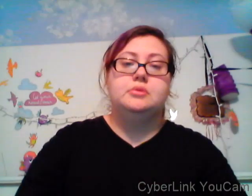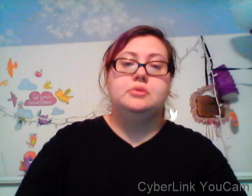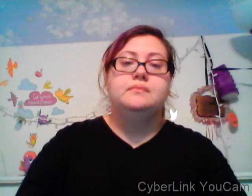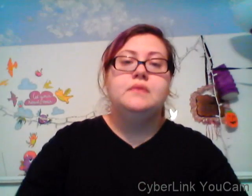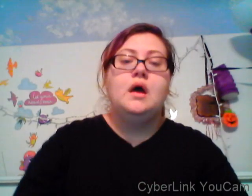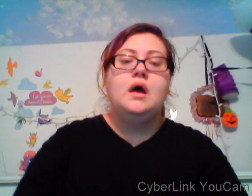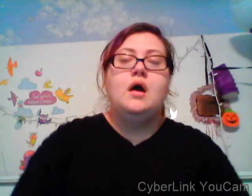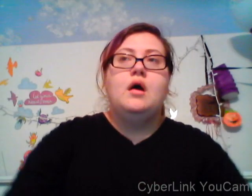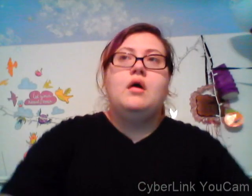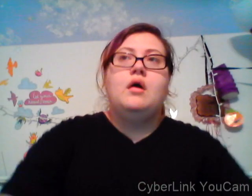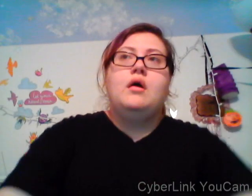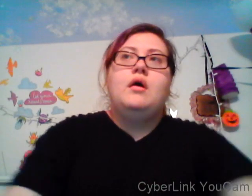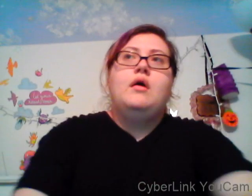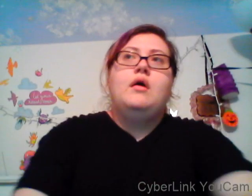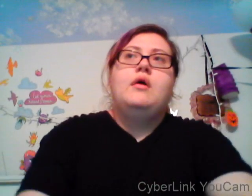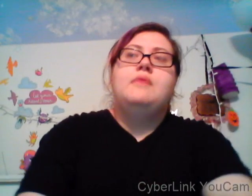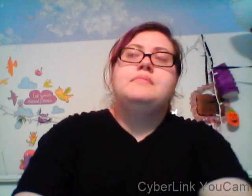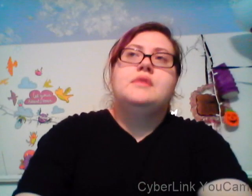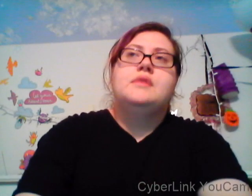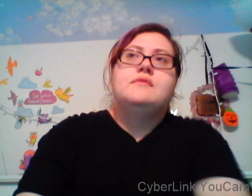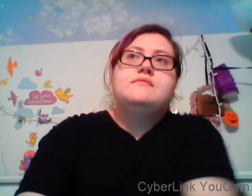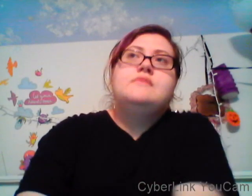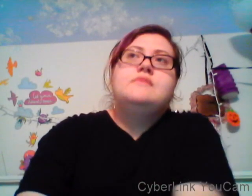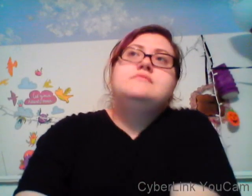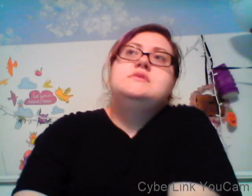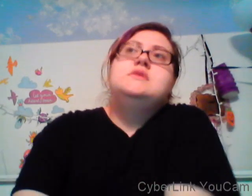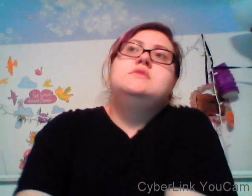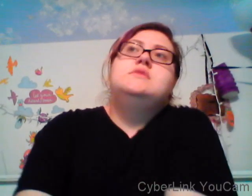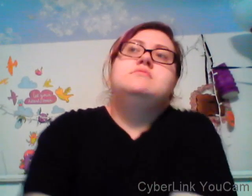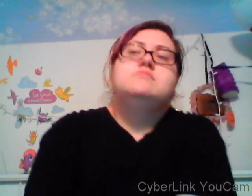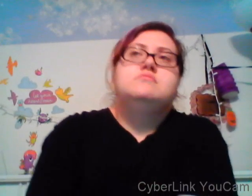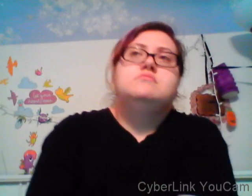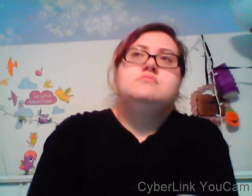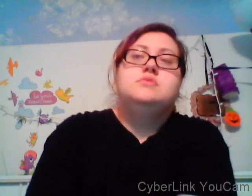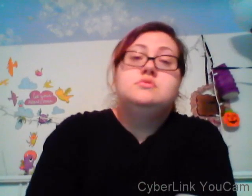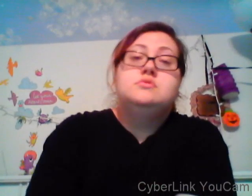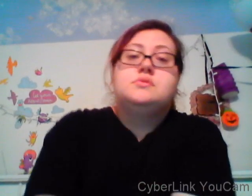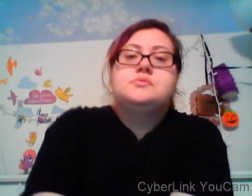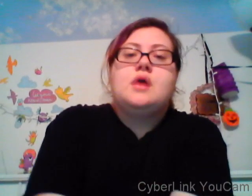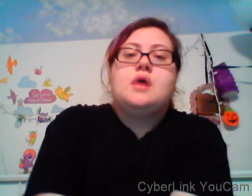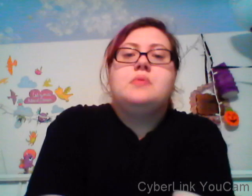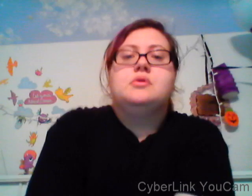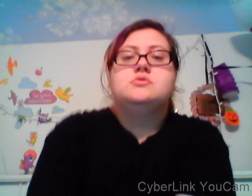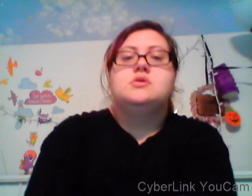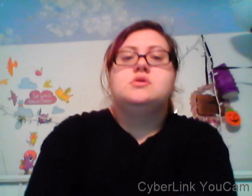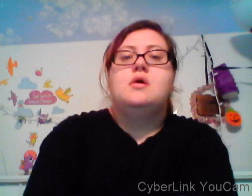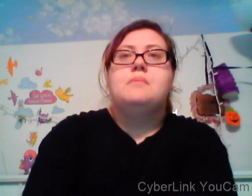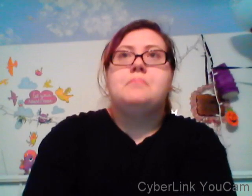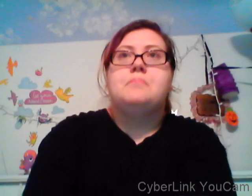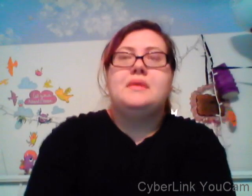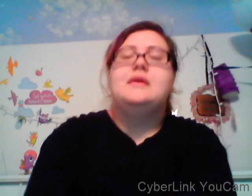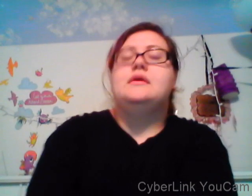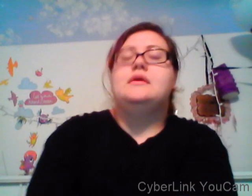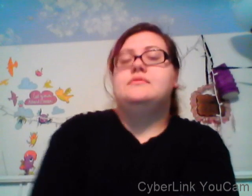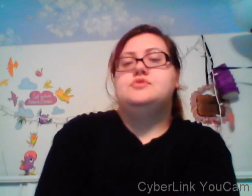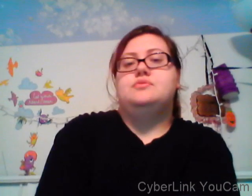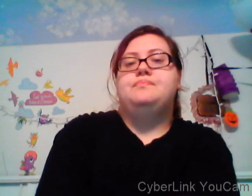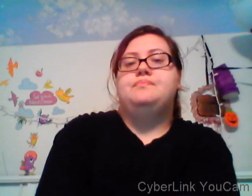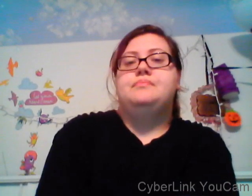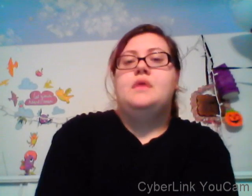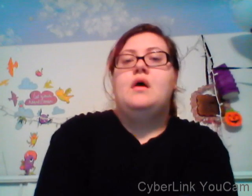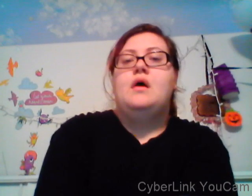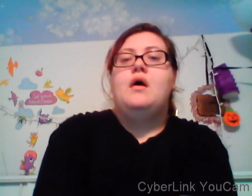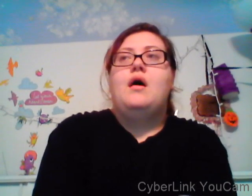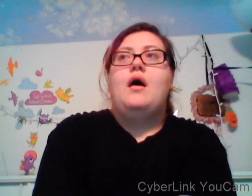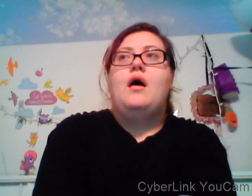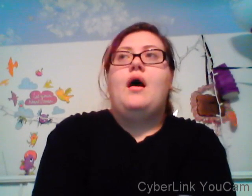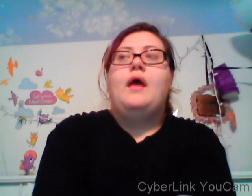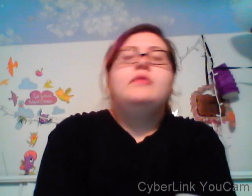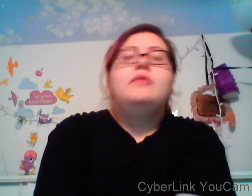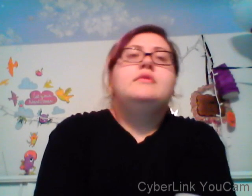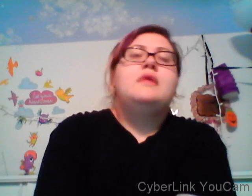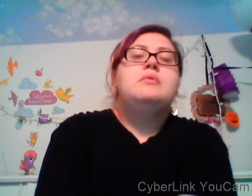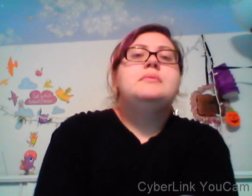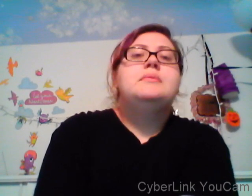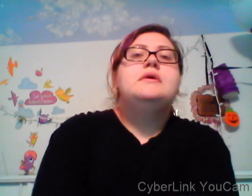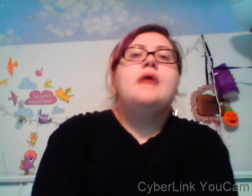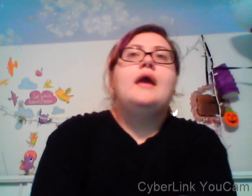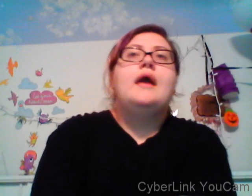and I think it's fairly practical to get 15 subscribers technically I only need 14 to